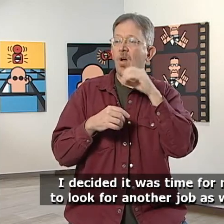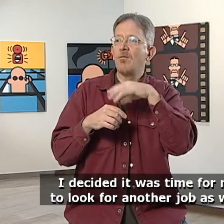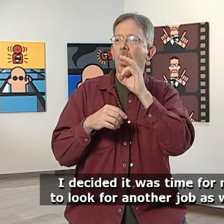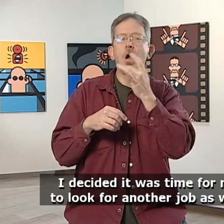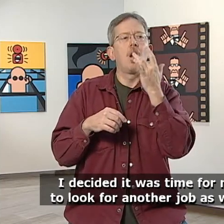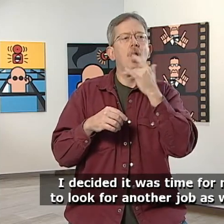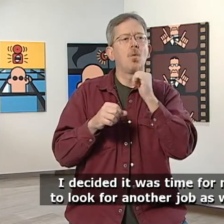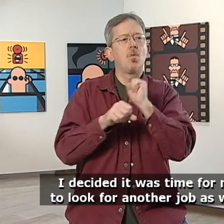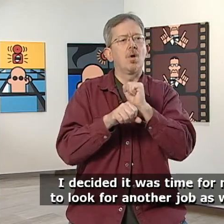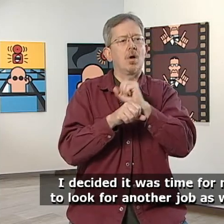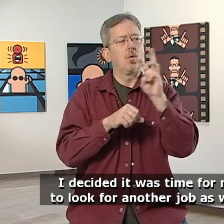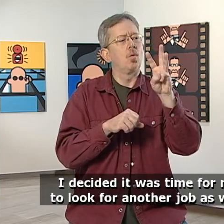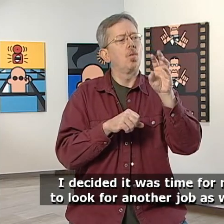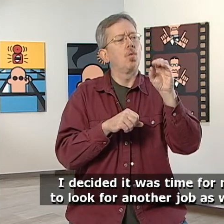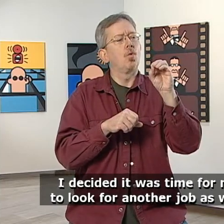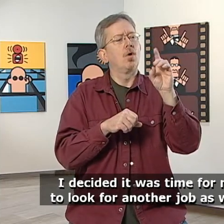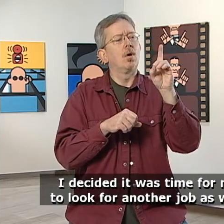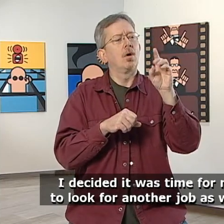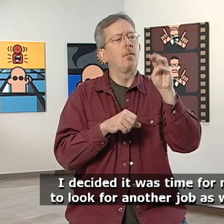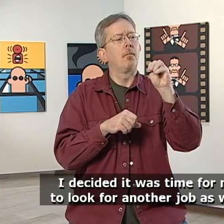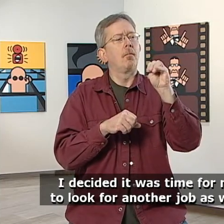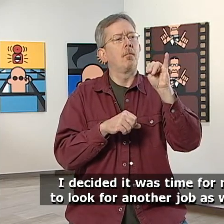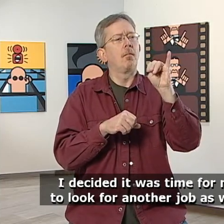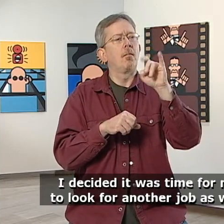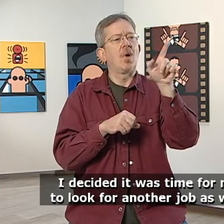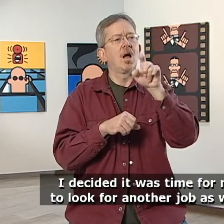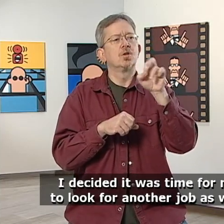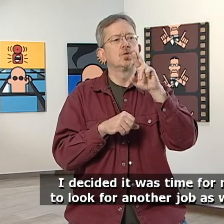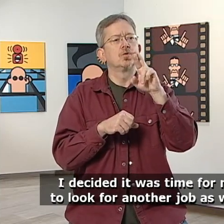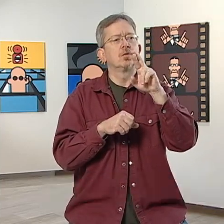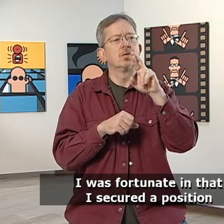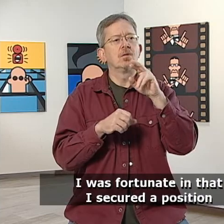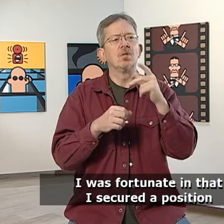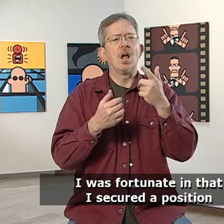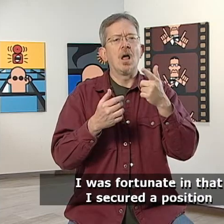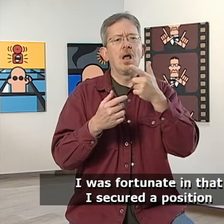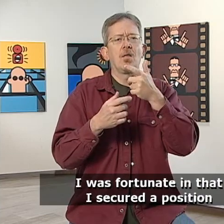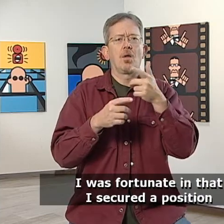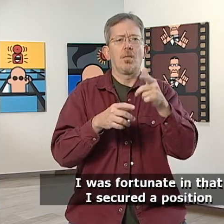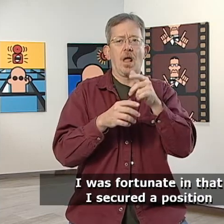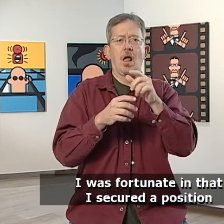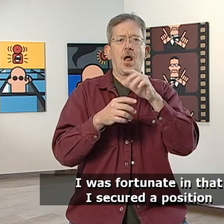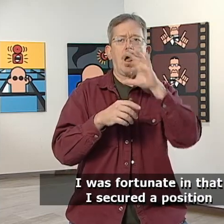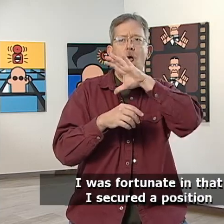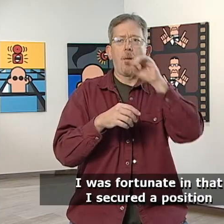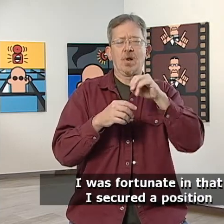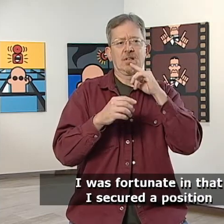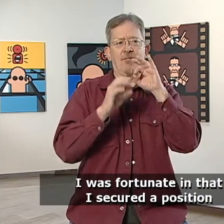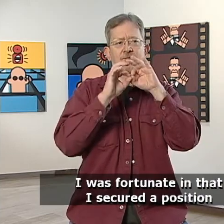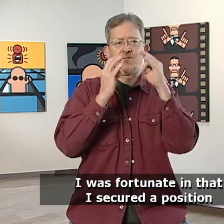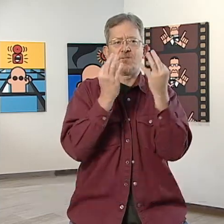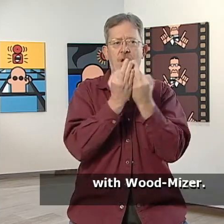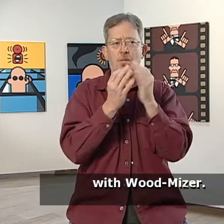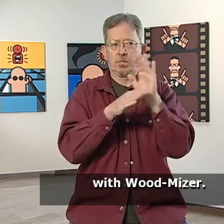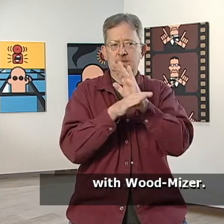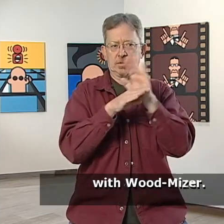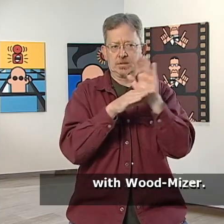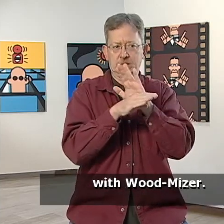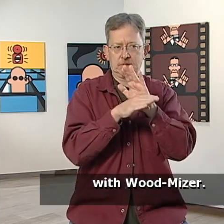decided it was time for me to look for another job as well. I was fortunate in that I secured a position with